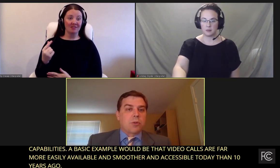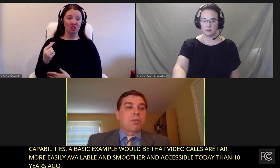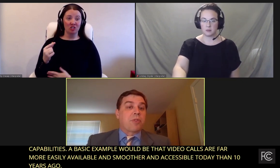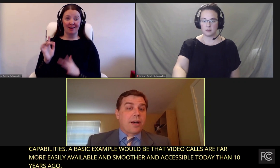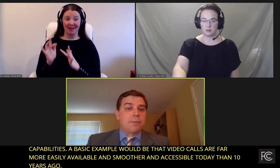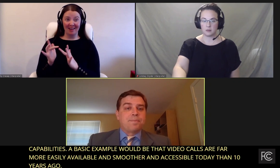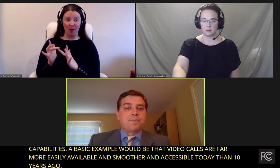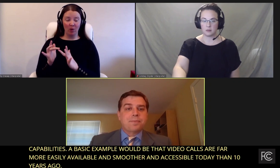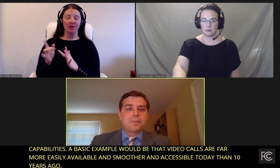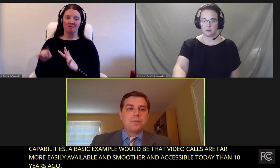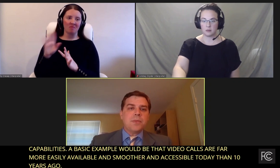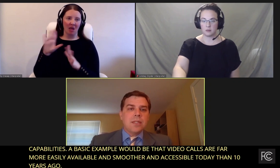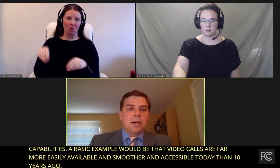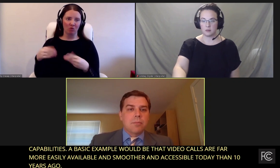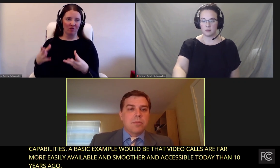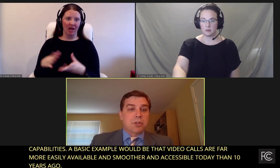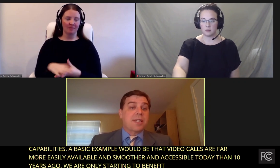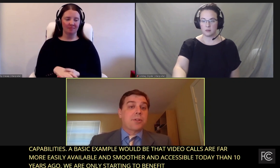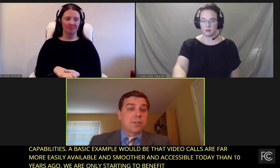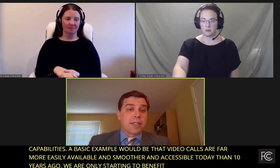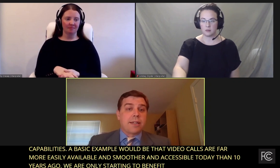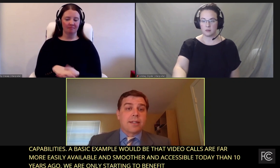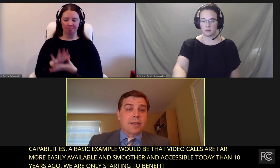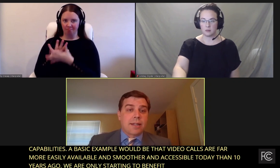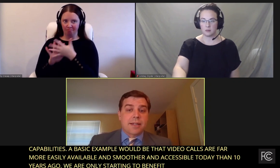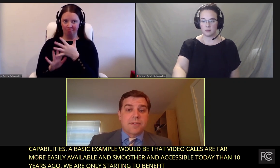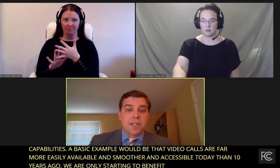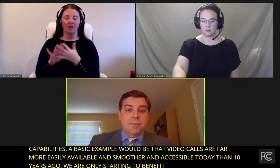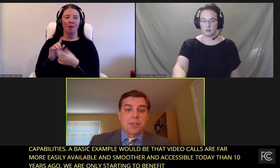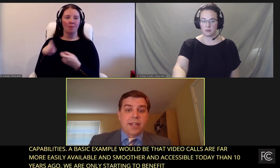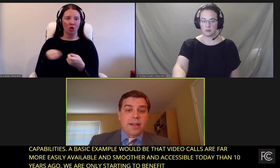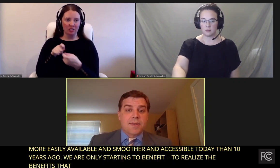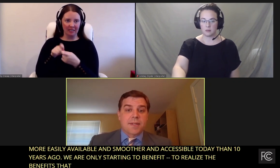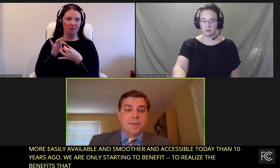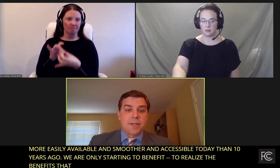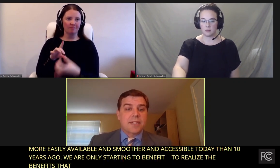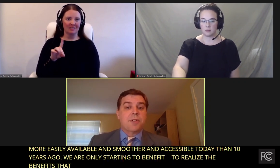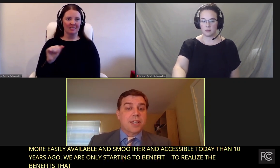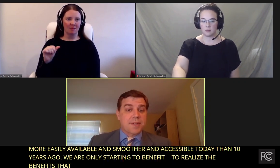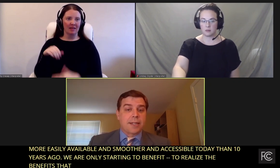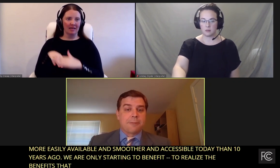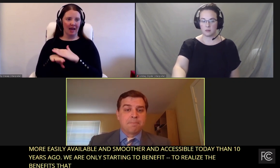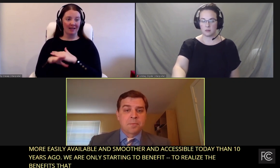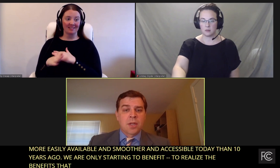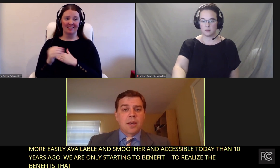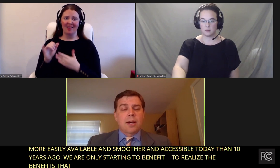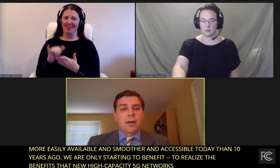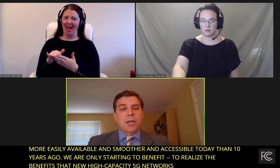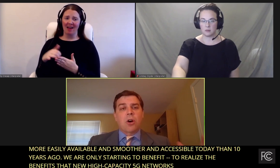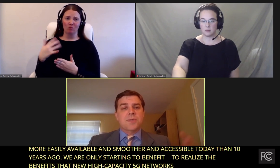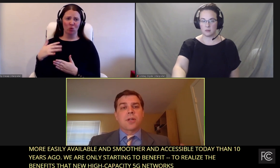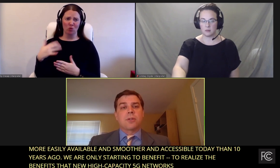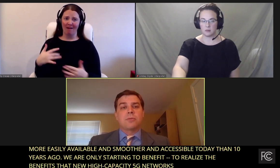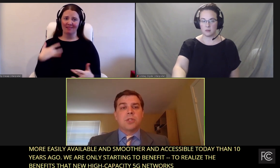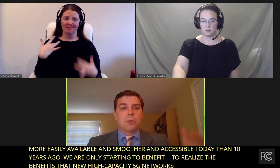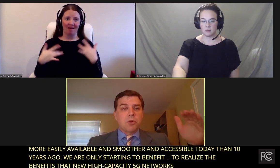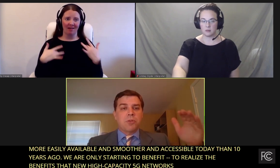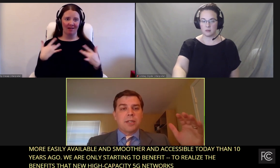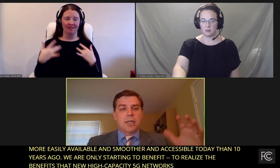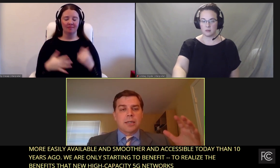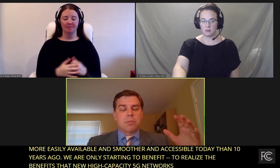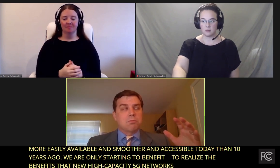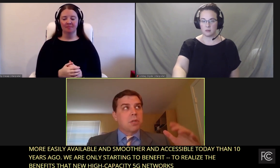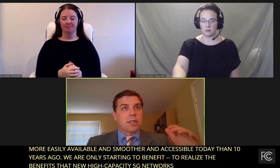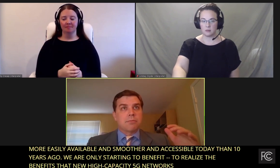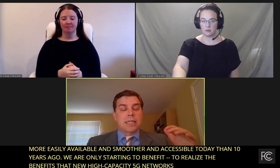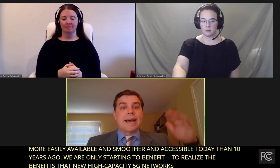provide, particularly in the context of disability access. And that's very exciting. But also, you